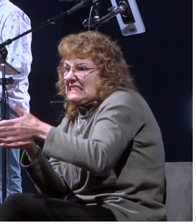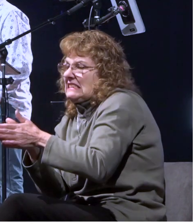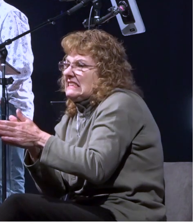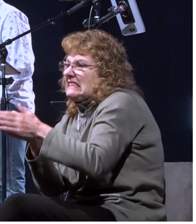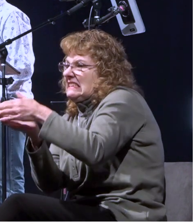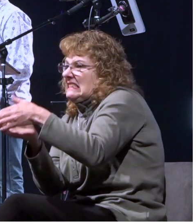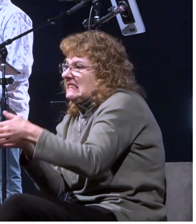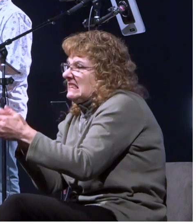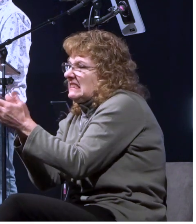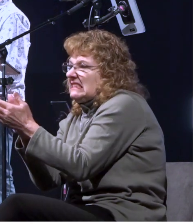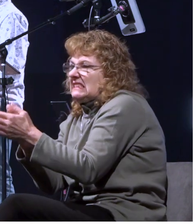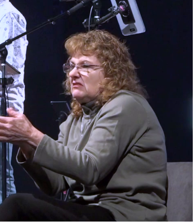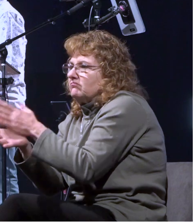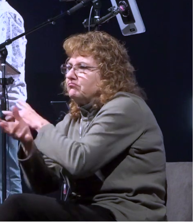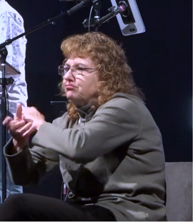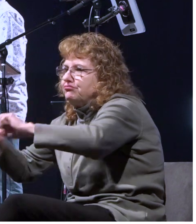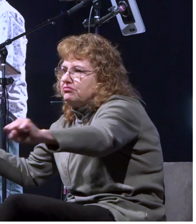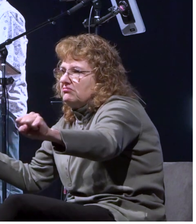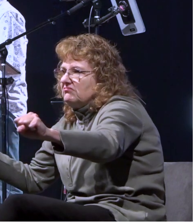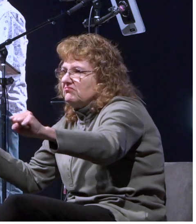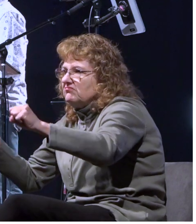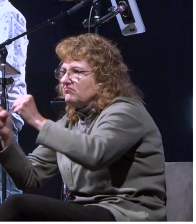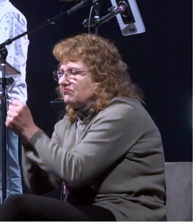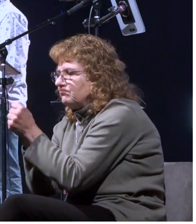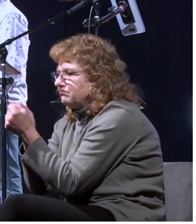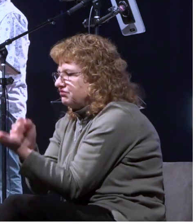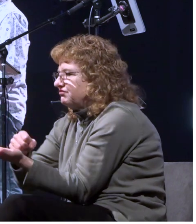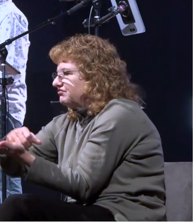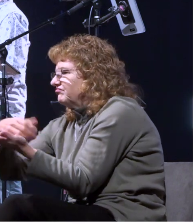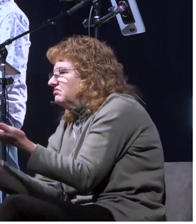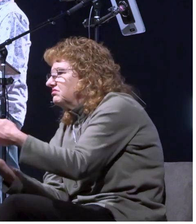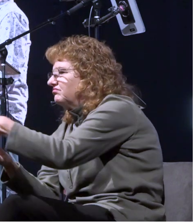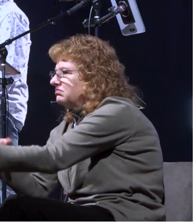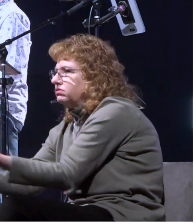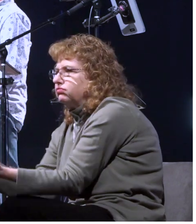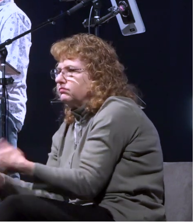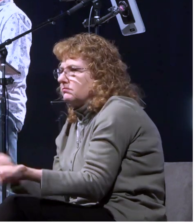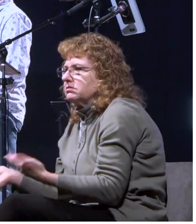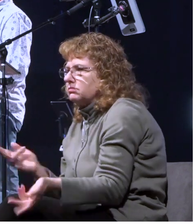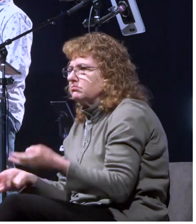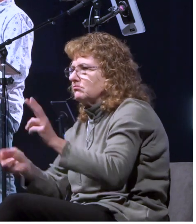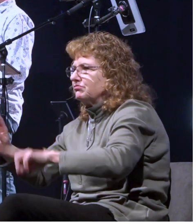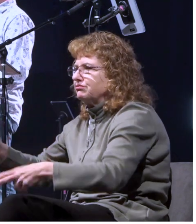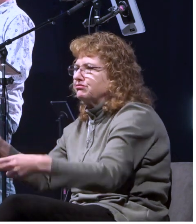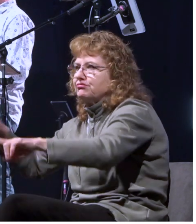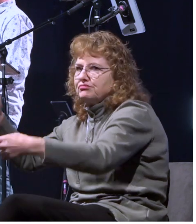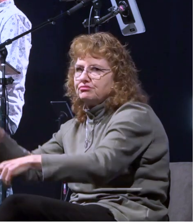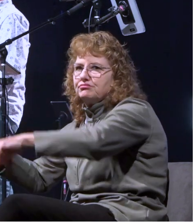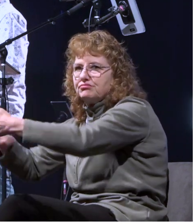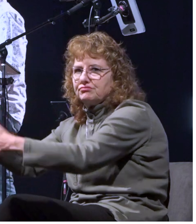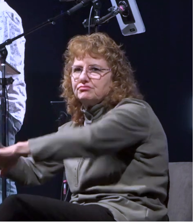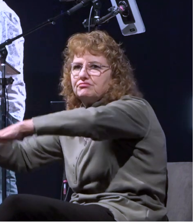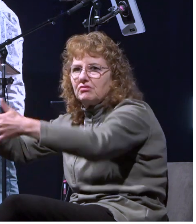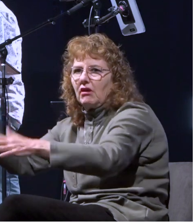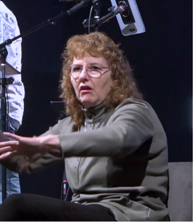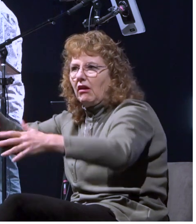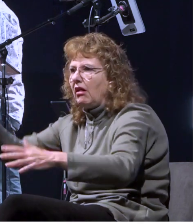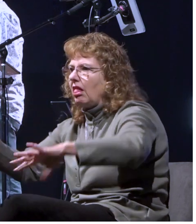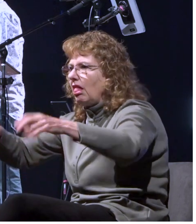literally torn to pieces i mean there were chunks of it uh pieces of it now uh all spread about